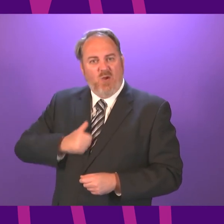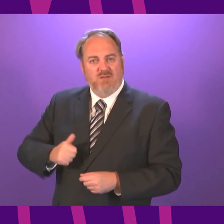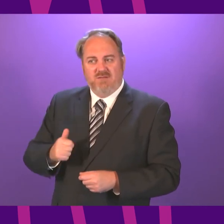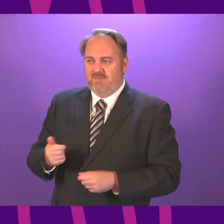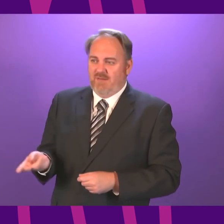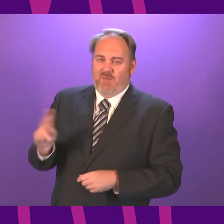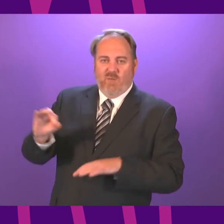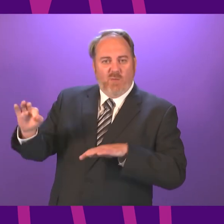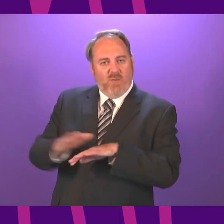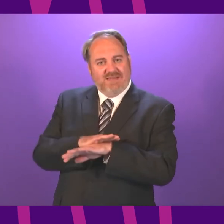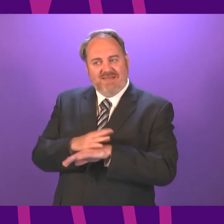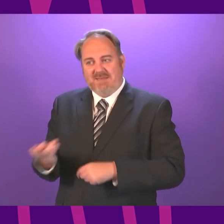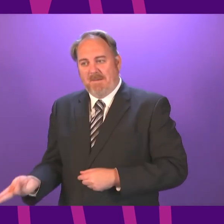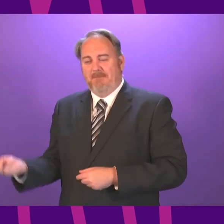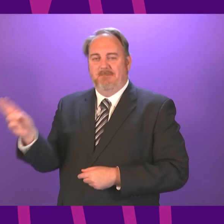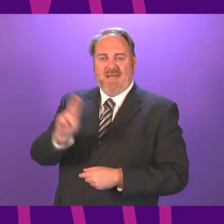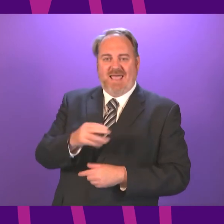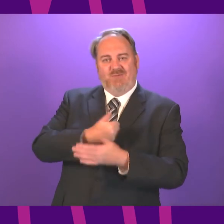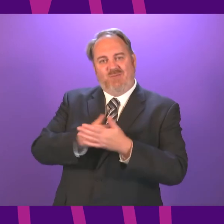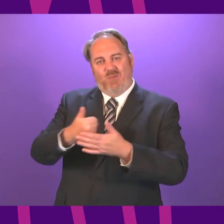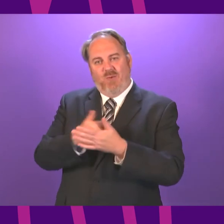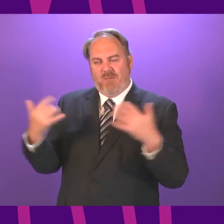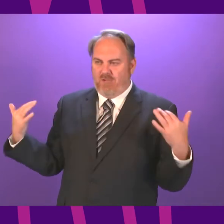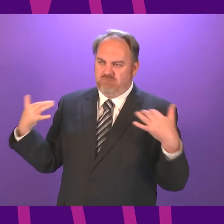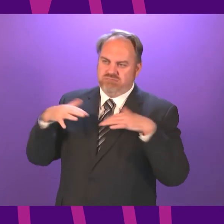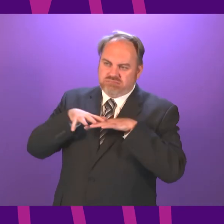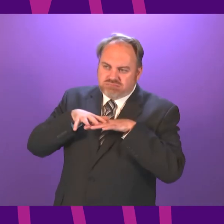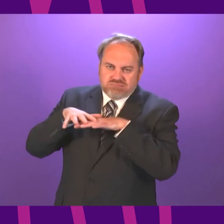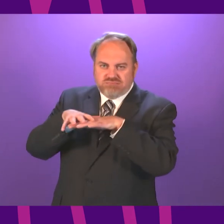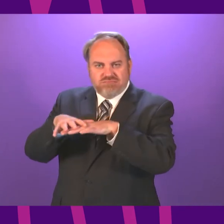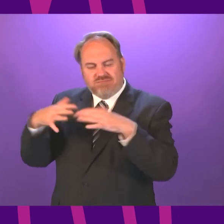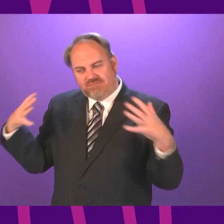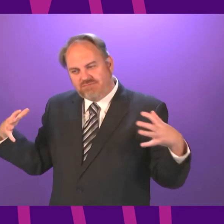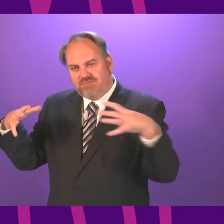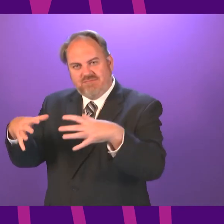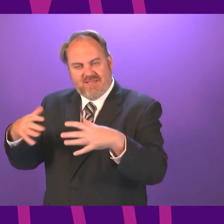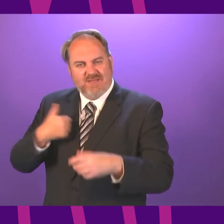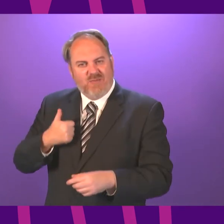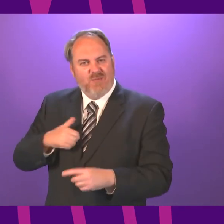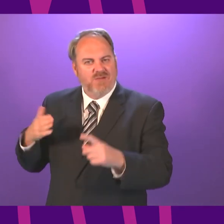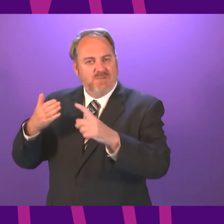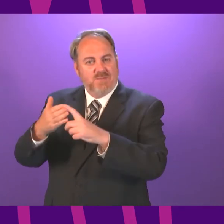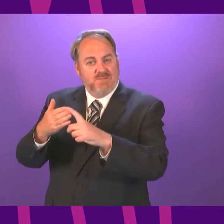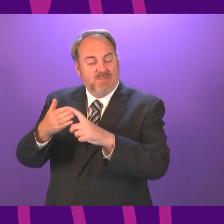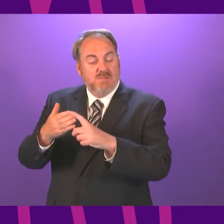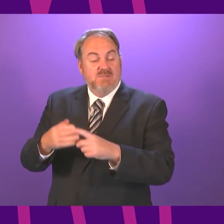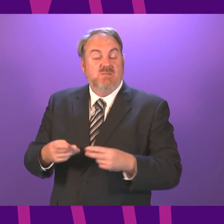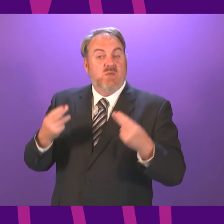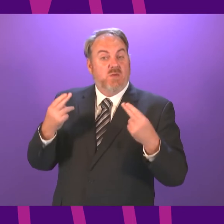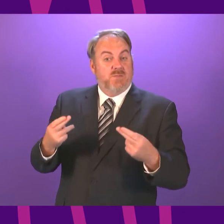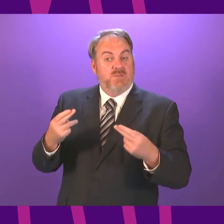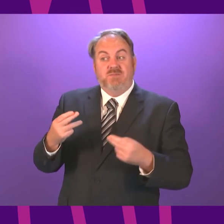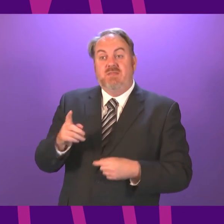on the numbers. That will come if, as I hope we will, we go to level zero on the 19th of July, when the number